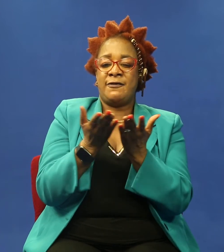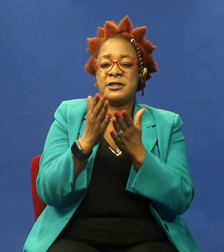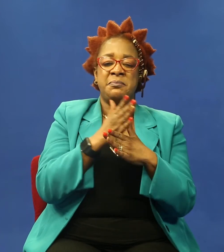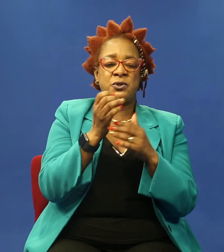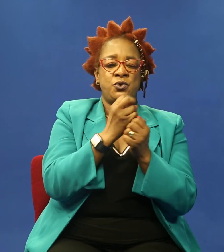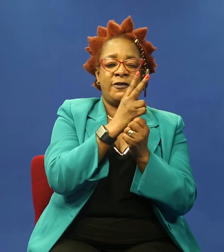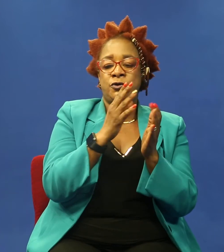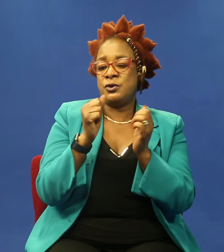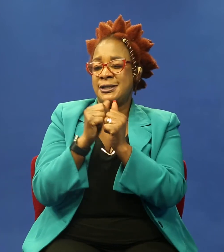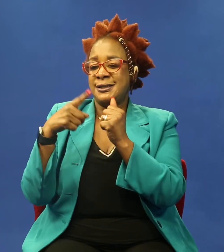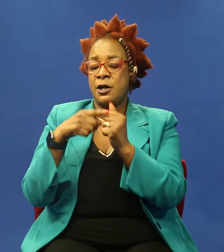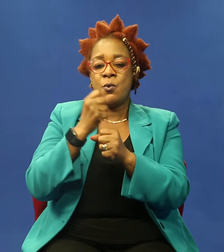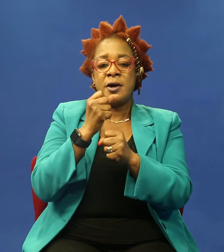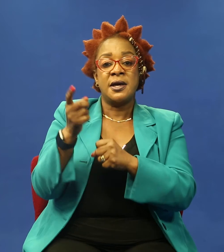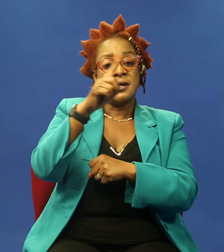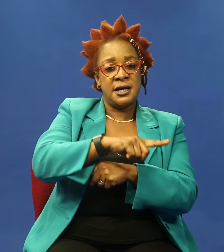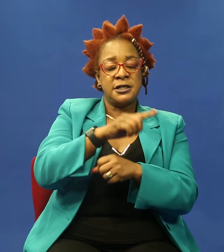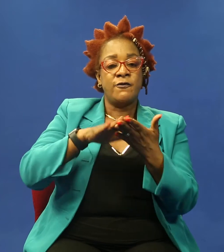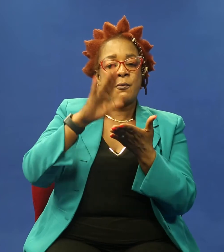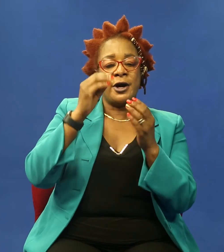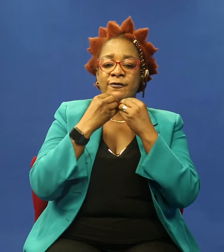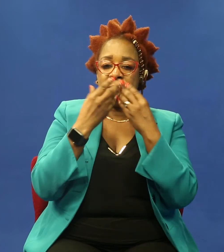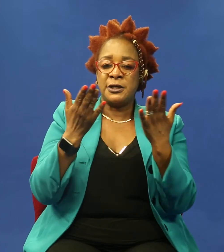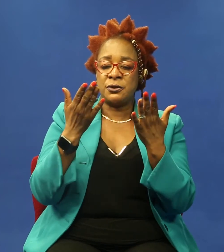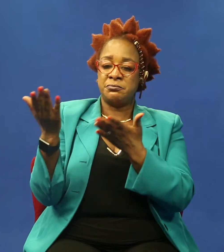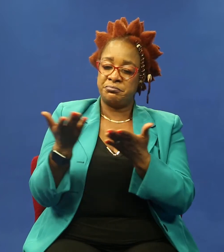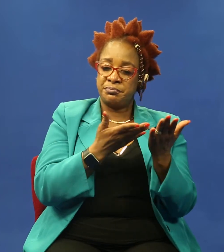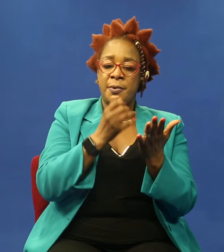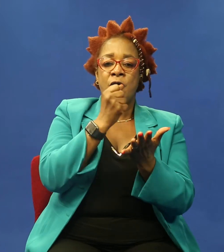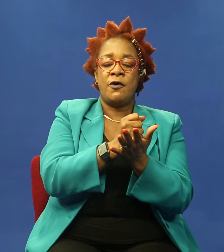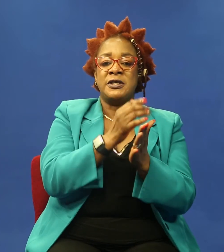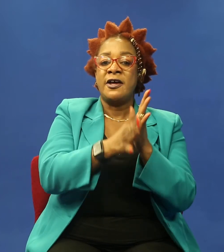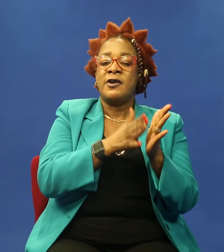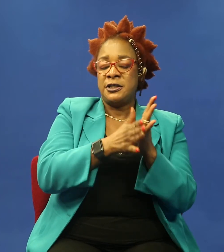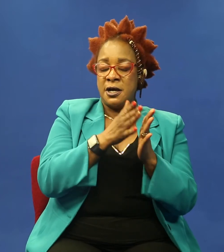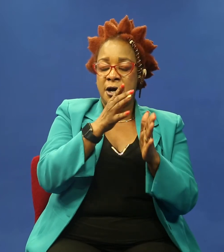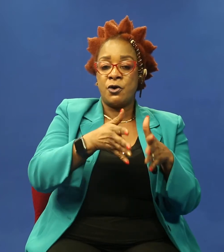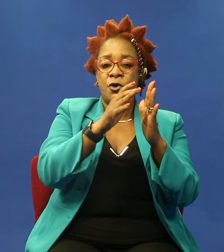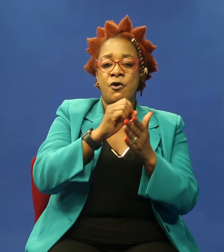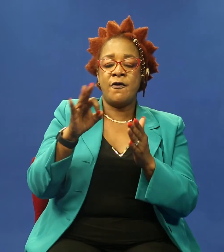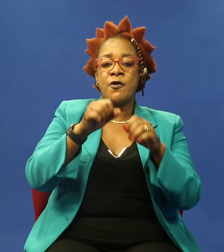to 16 working days. For more information, visit our office along Naivasha Road off Ngong Road or the authority's website,